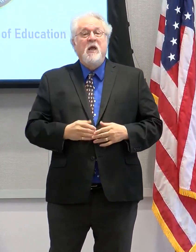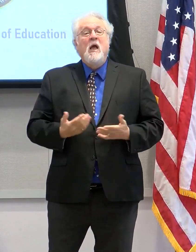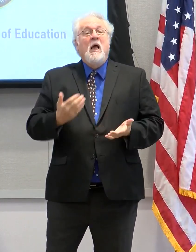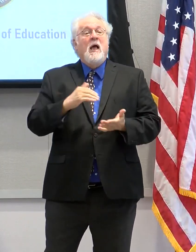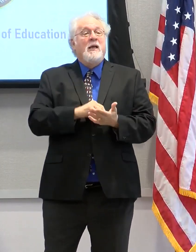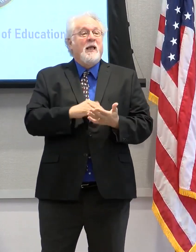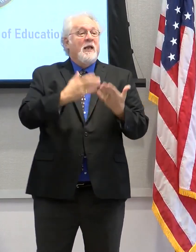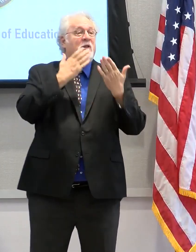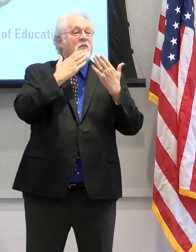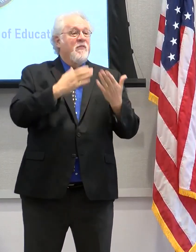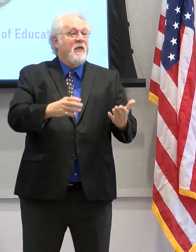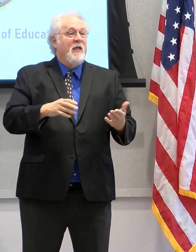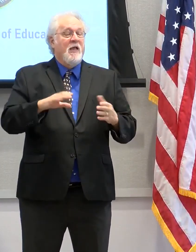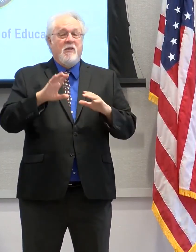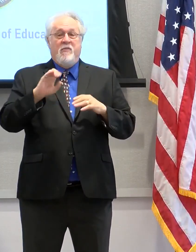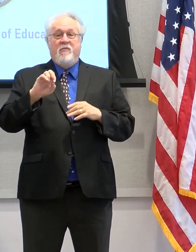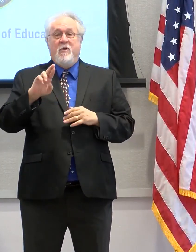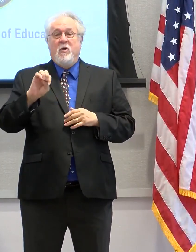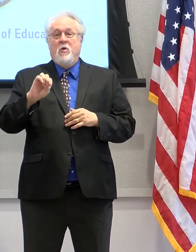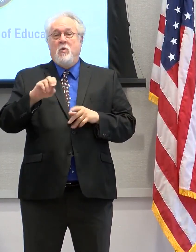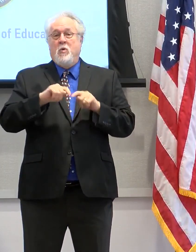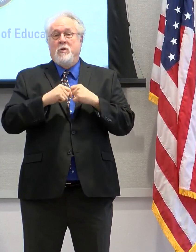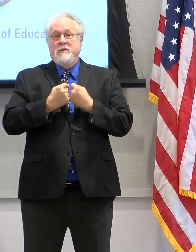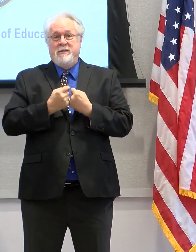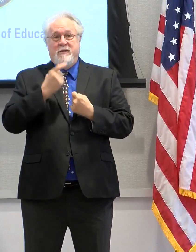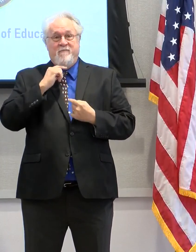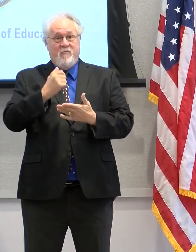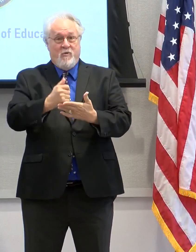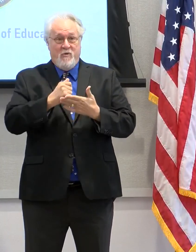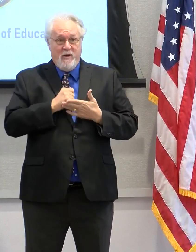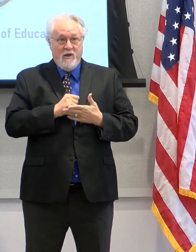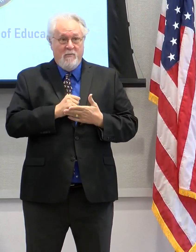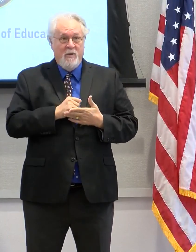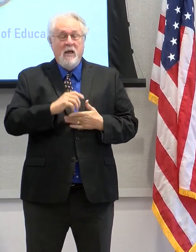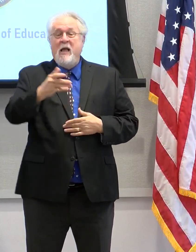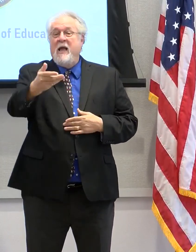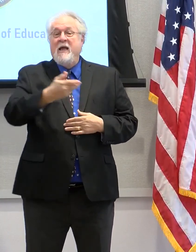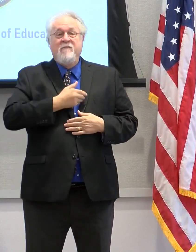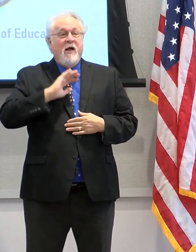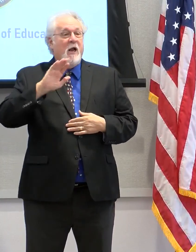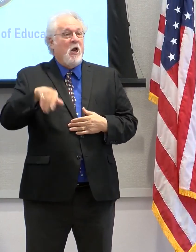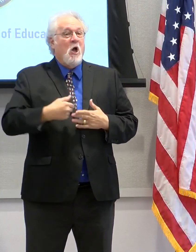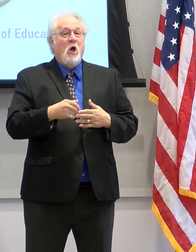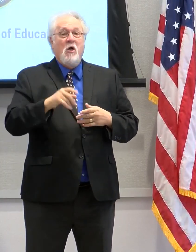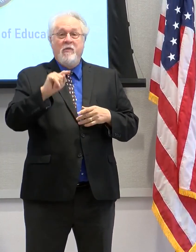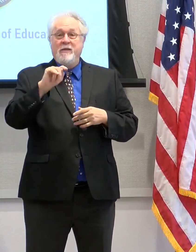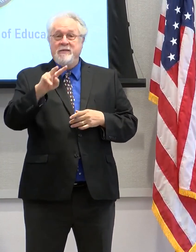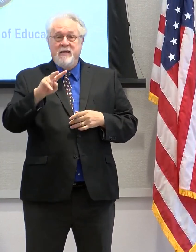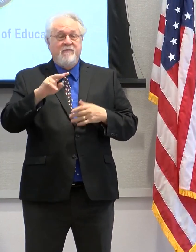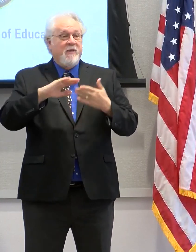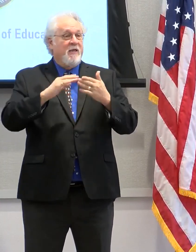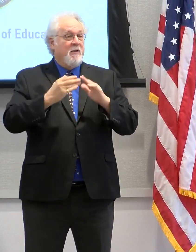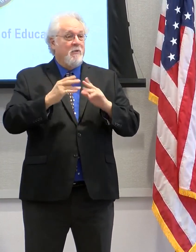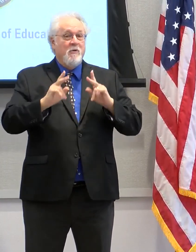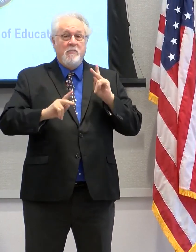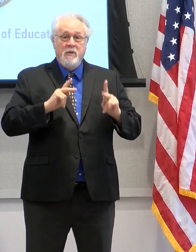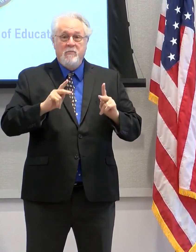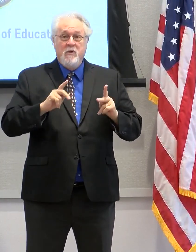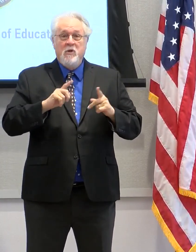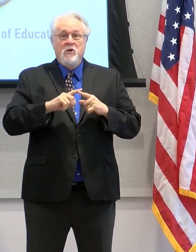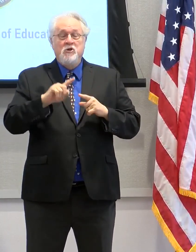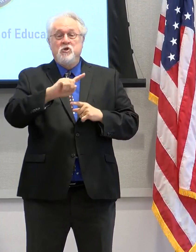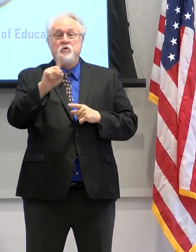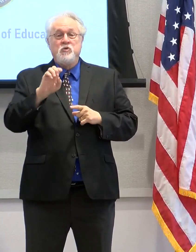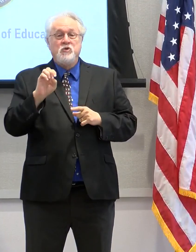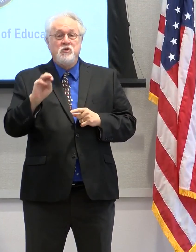Again, I want to thank the core team, uh, for all of their help. I invite all of the local media and any community residents to